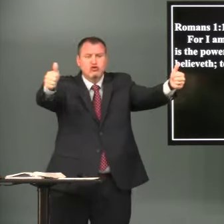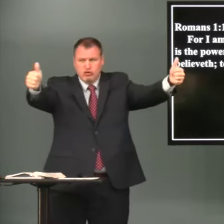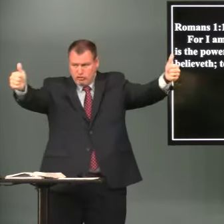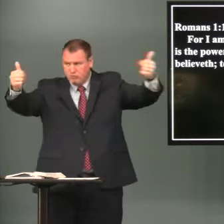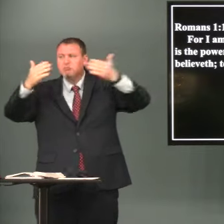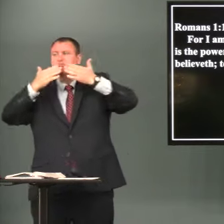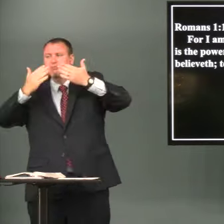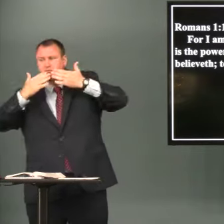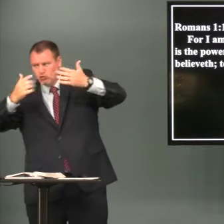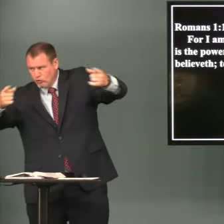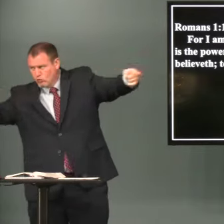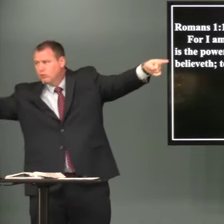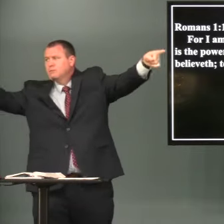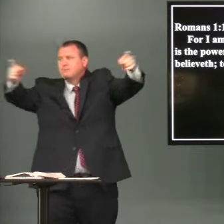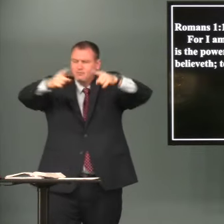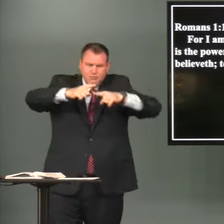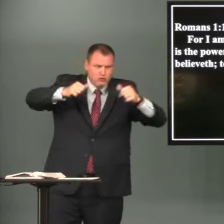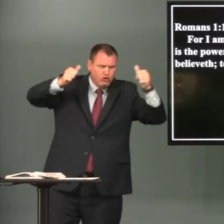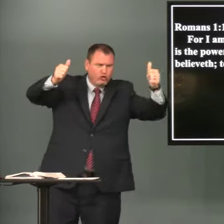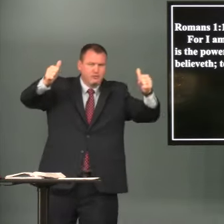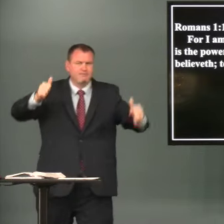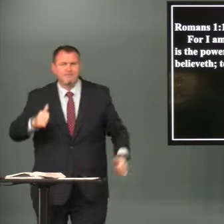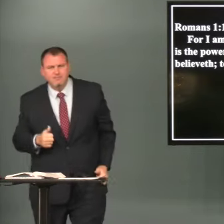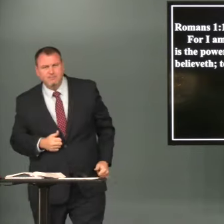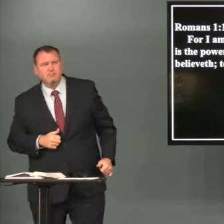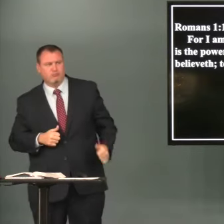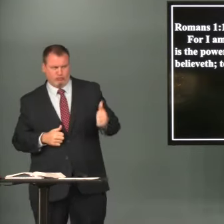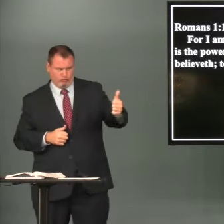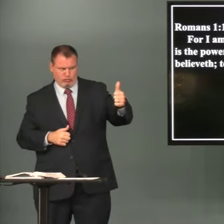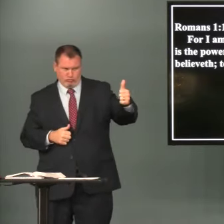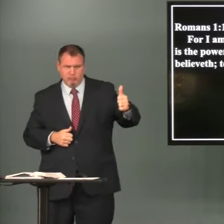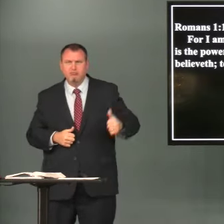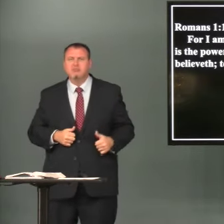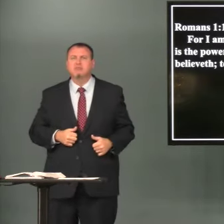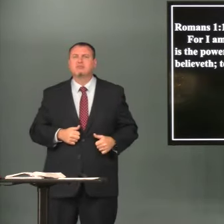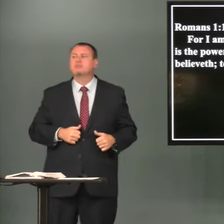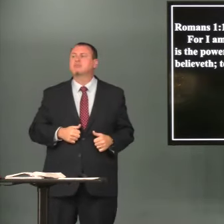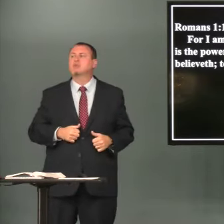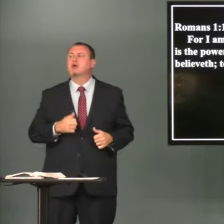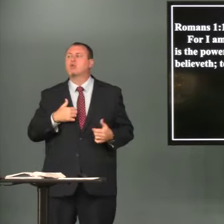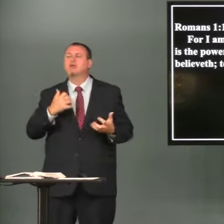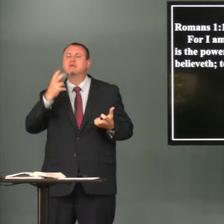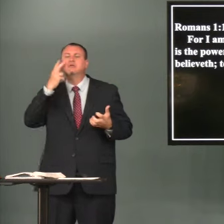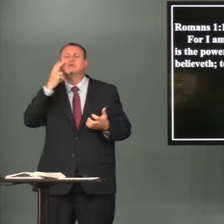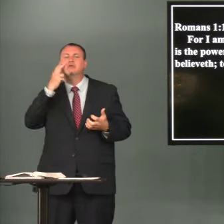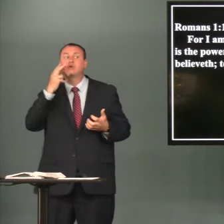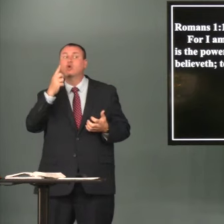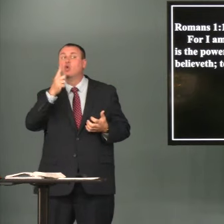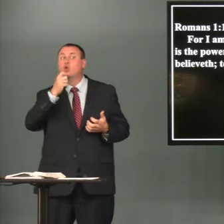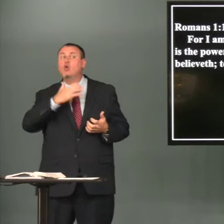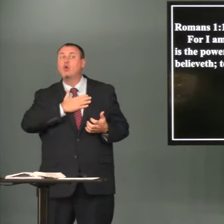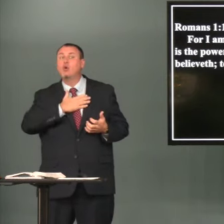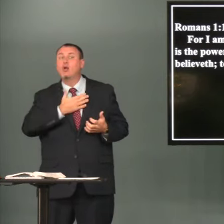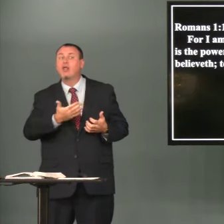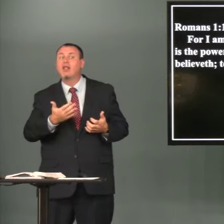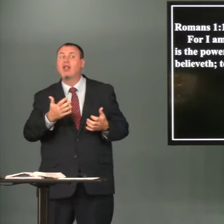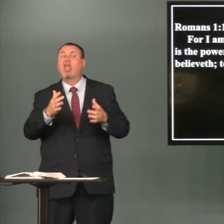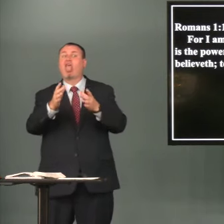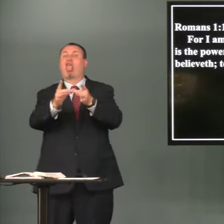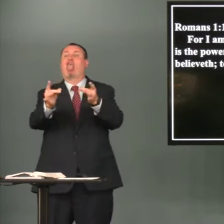practice good for you thank you very much for showing me you will and i'm going to